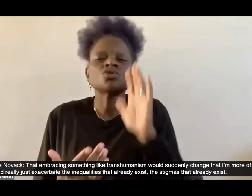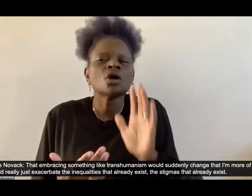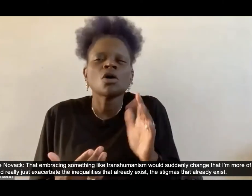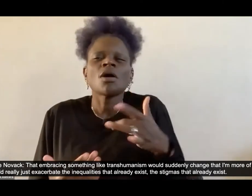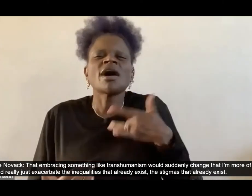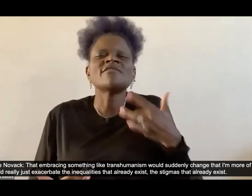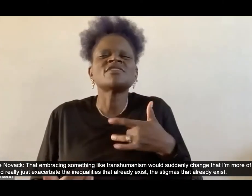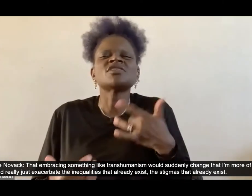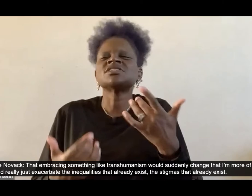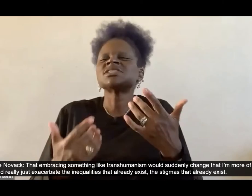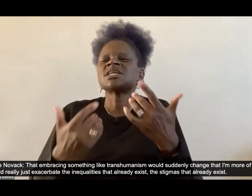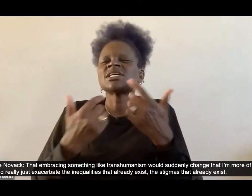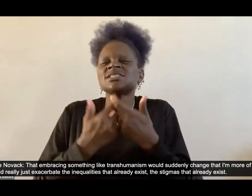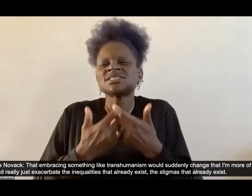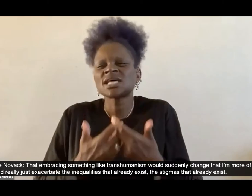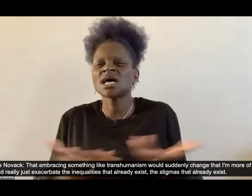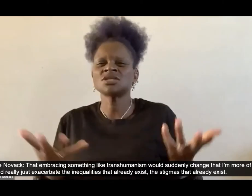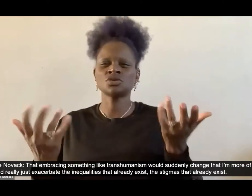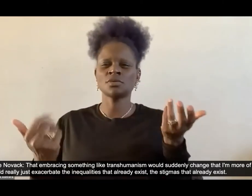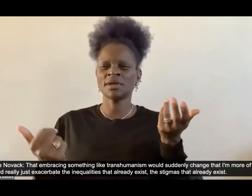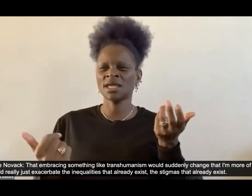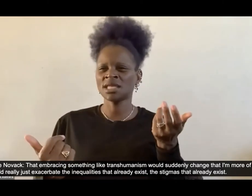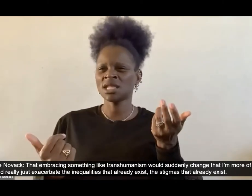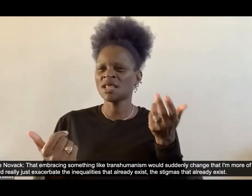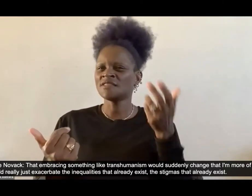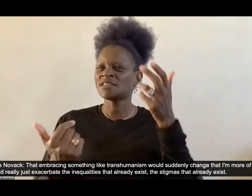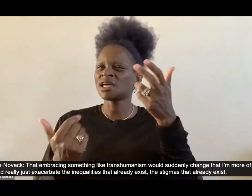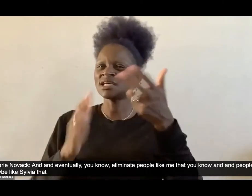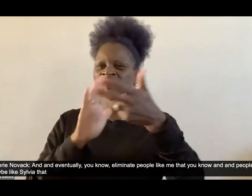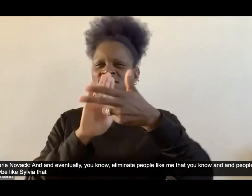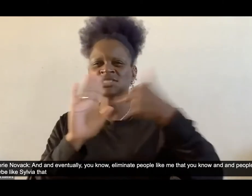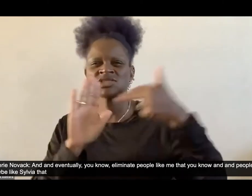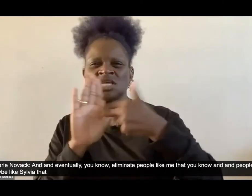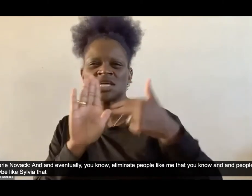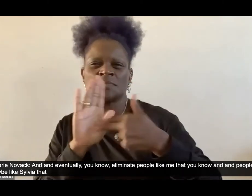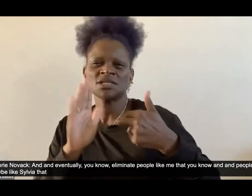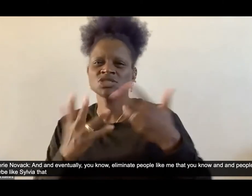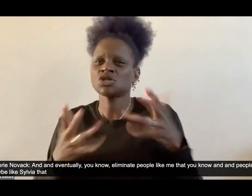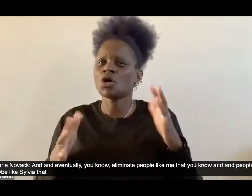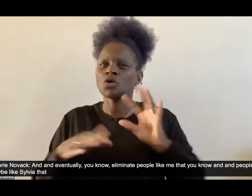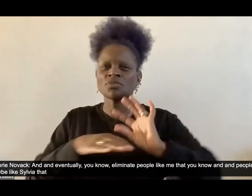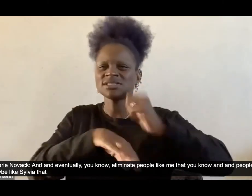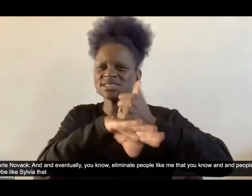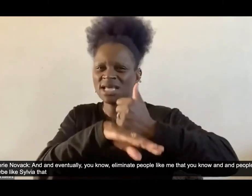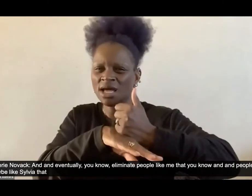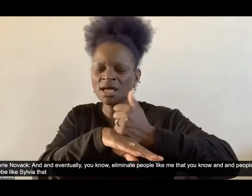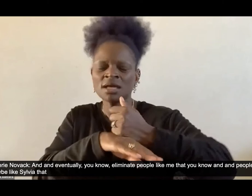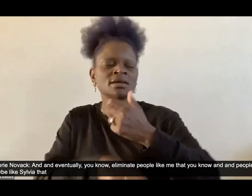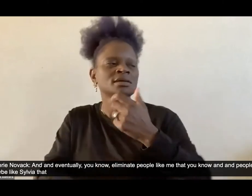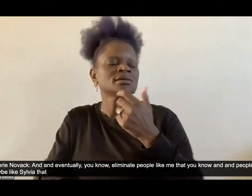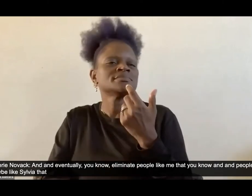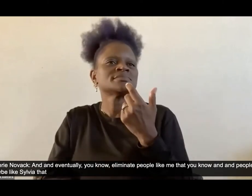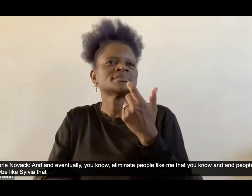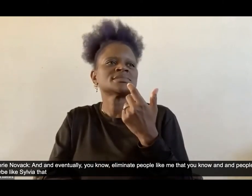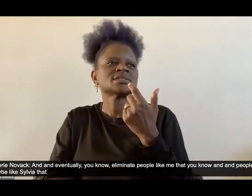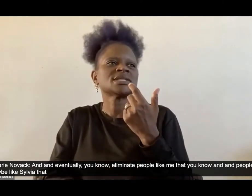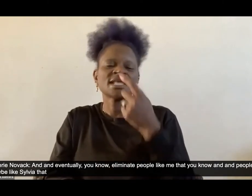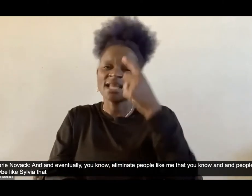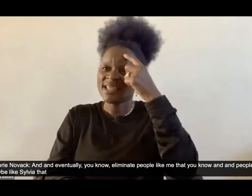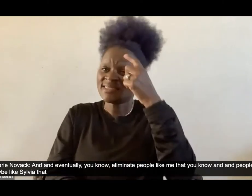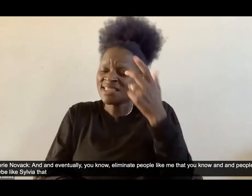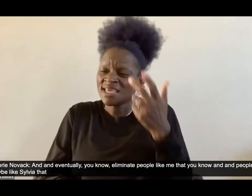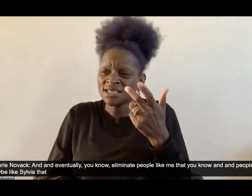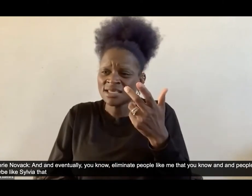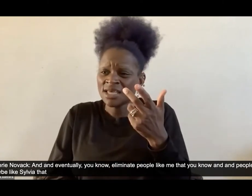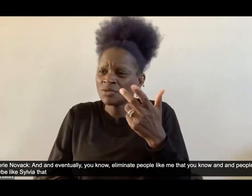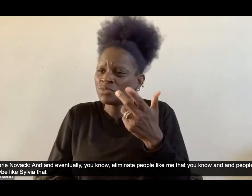the inequalities that already exist the stigmas that already exist um and and eventually you know eliminate people like